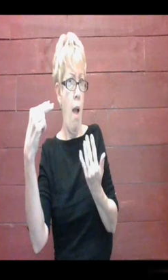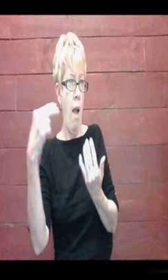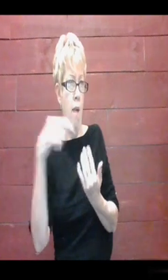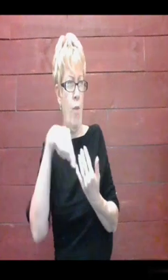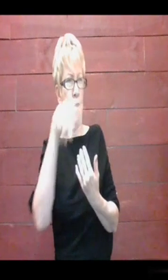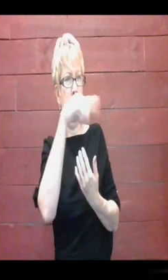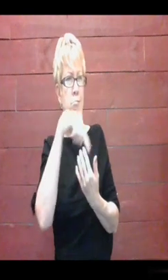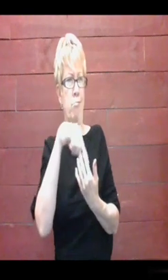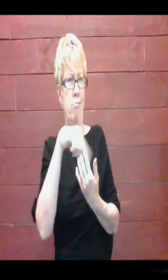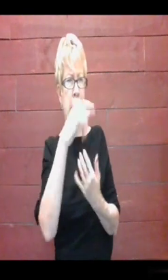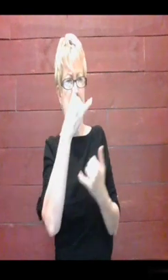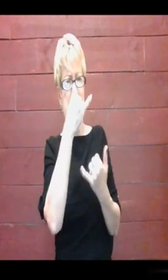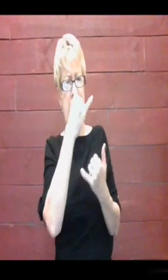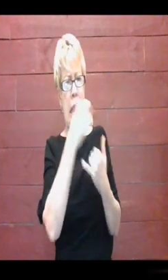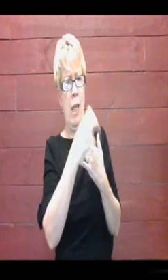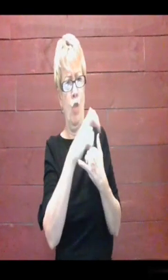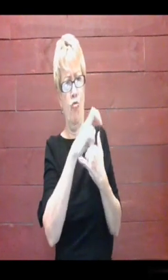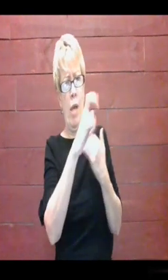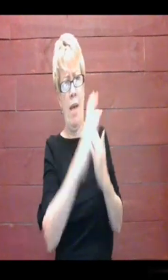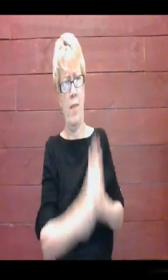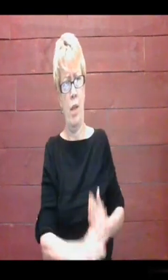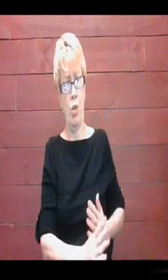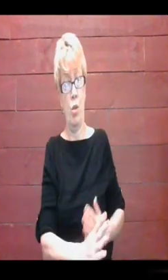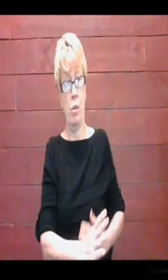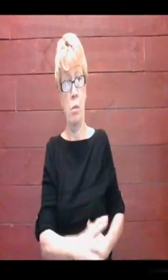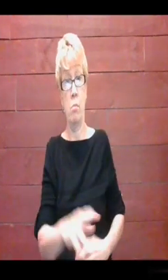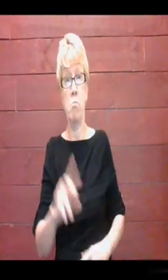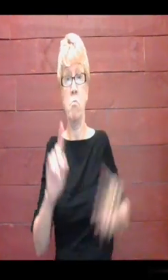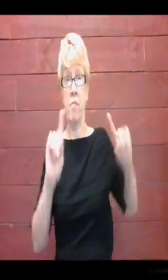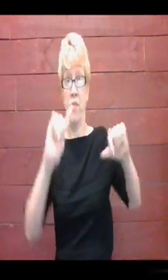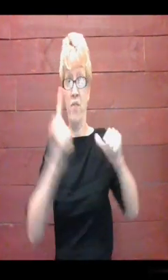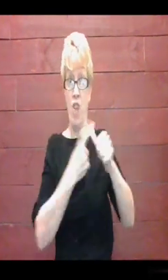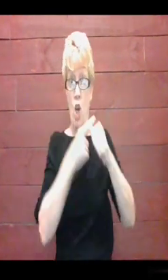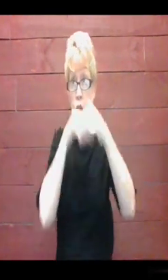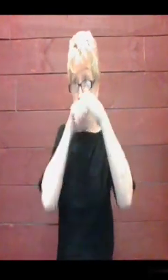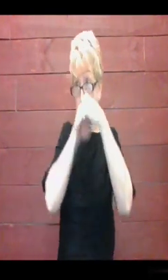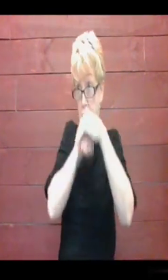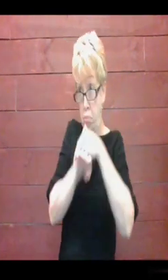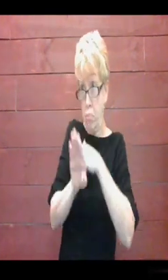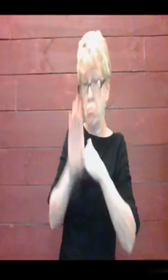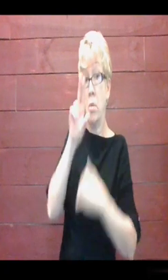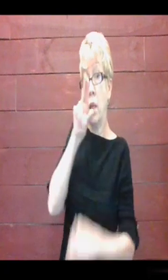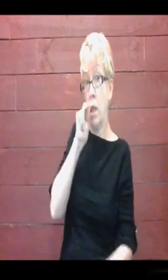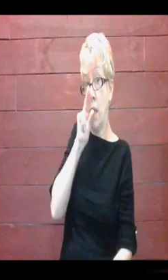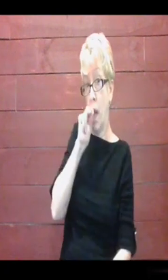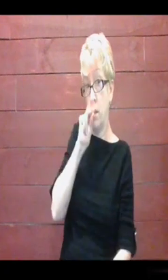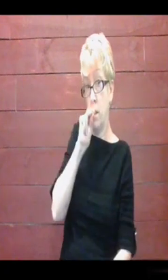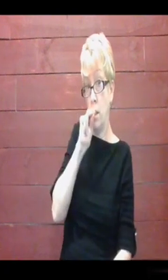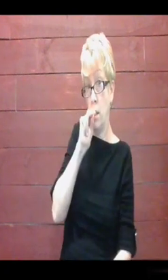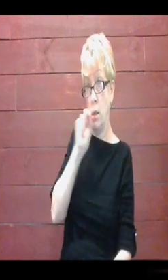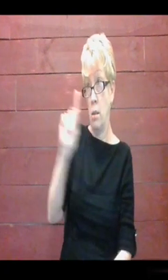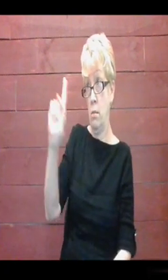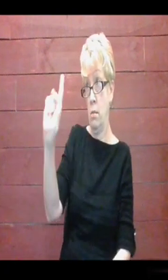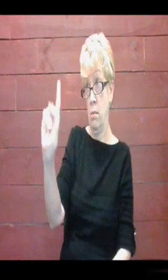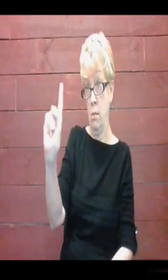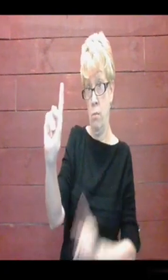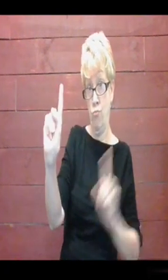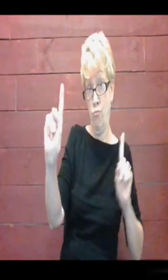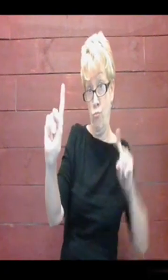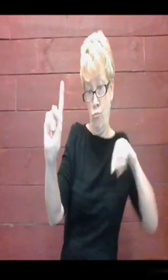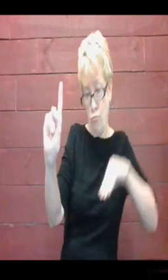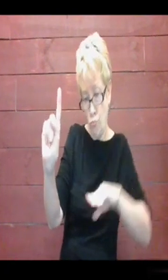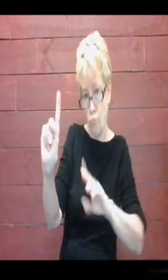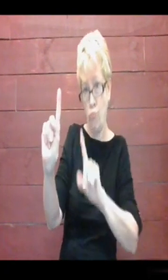group of travelers. Ducky Lucky was the first to go through the dark hole into the burrow. He hadn't gone